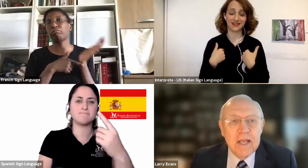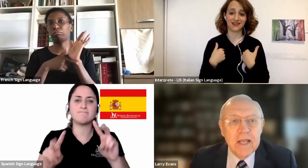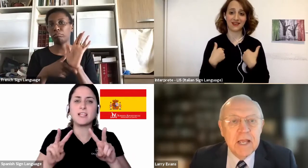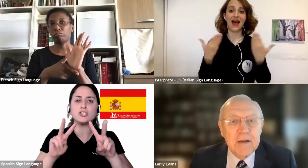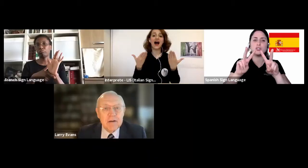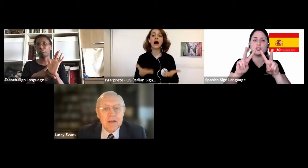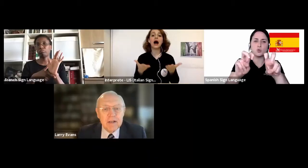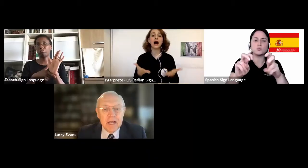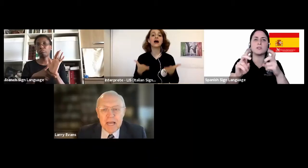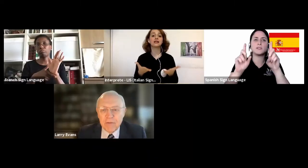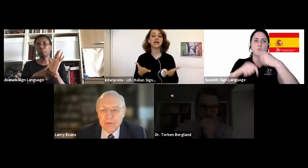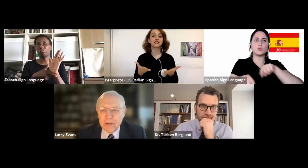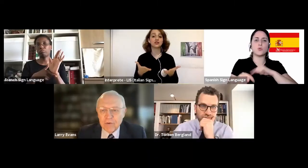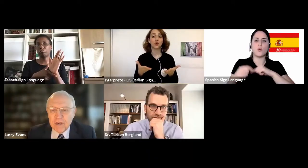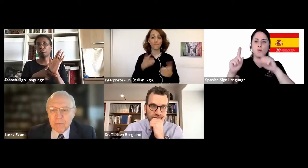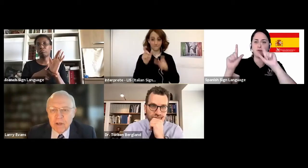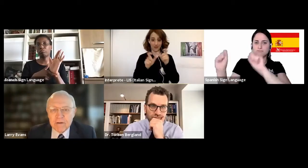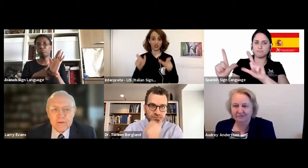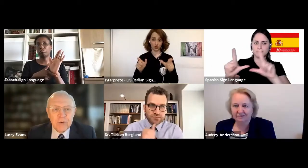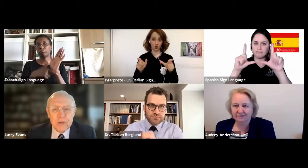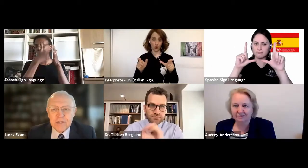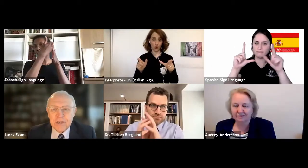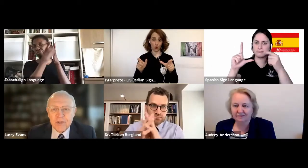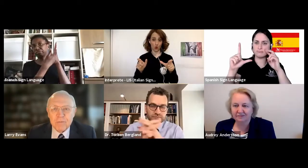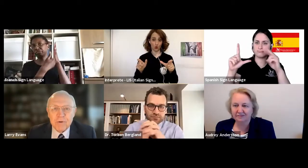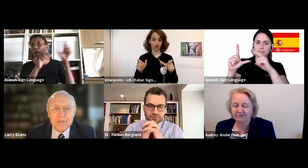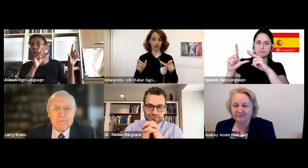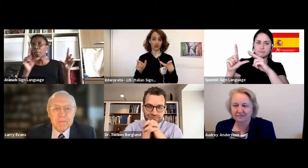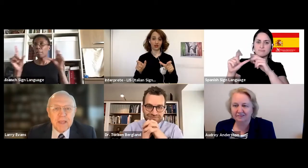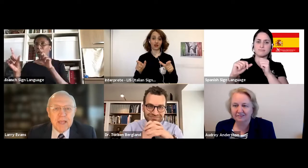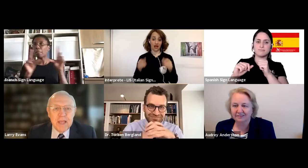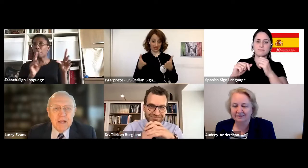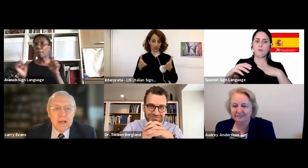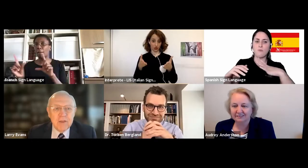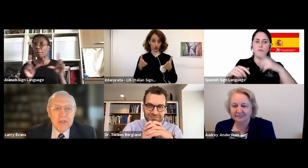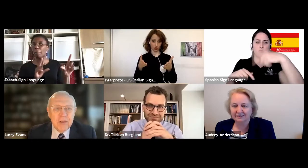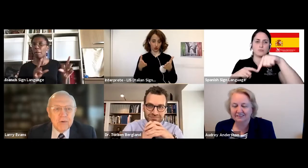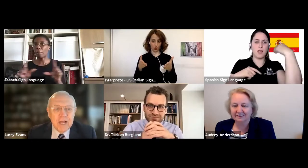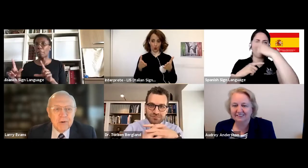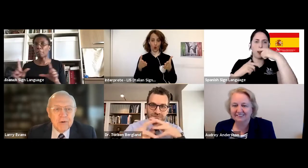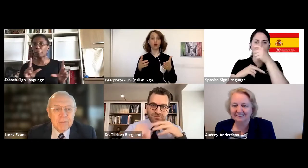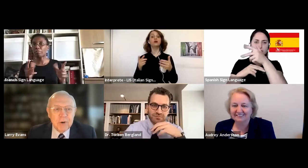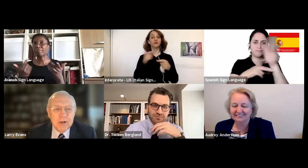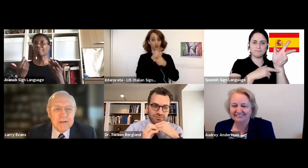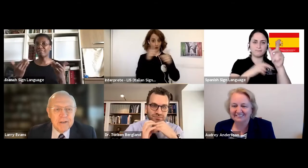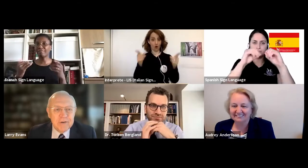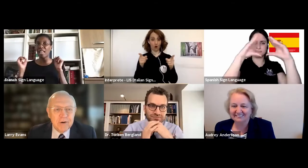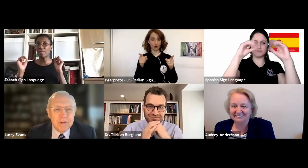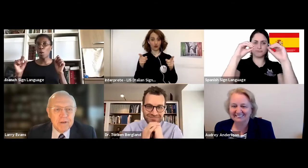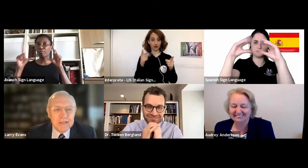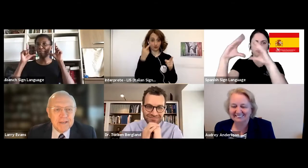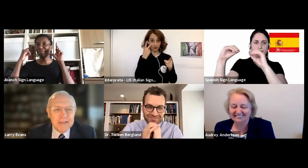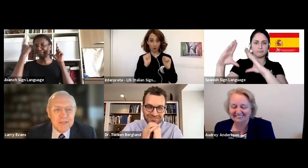and allow the video to come on so we can see you in person. Thank you, Dr. Berglund,